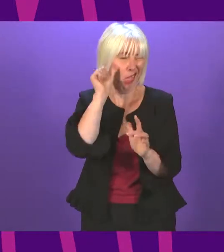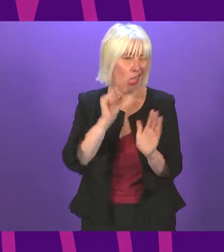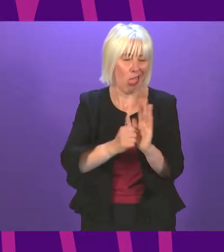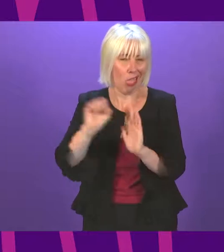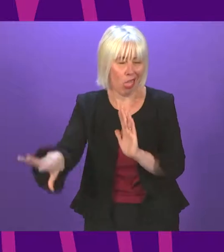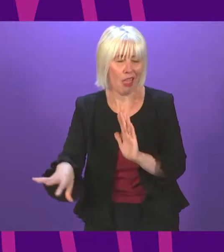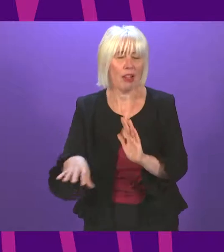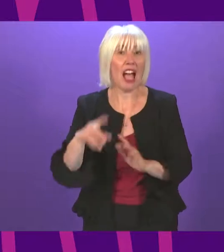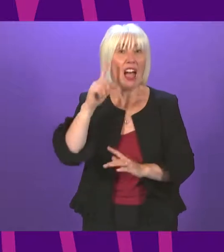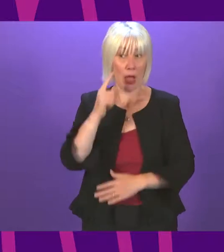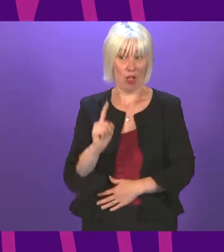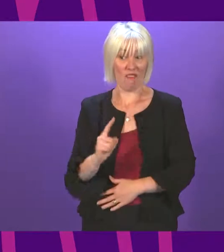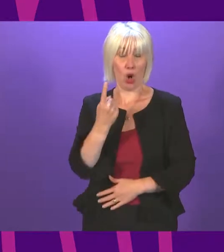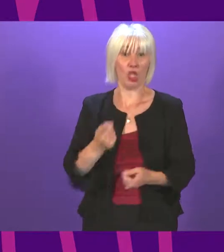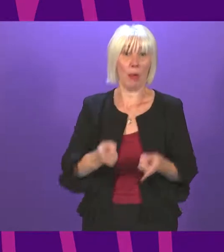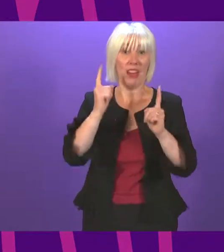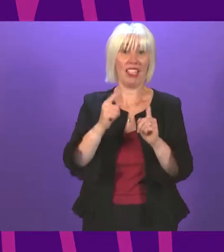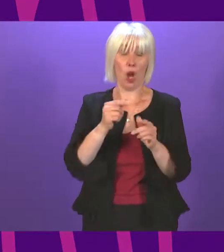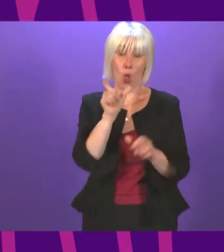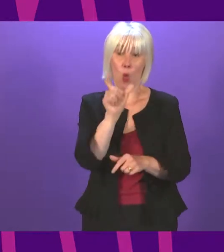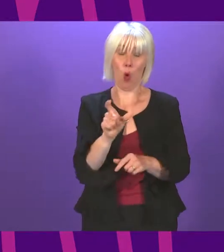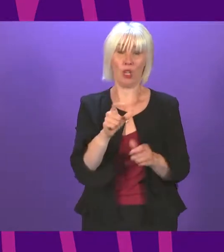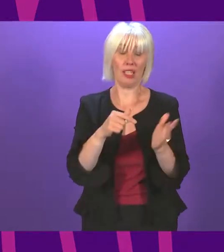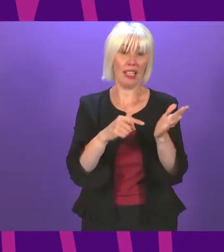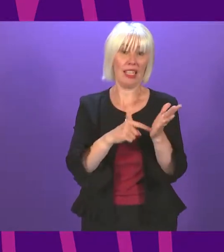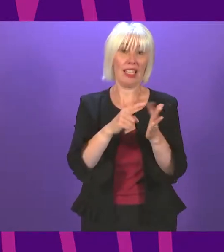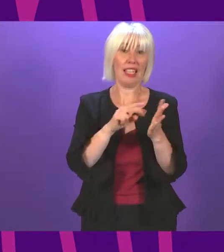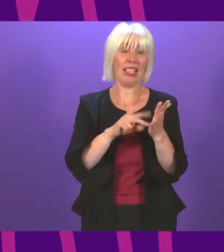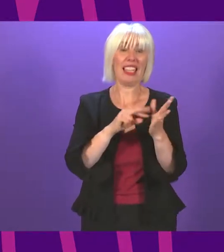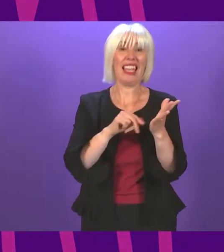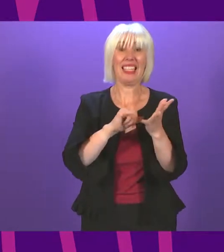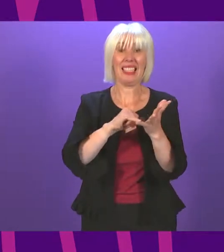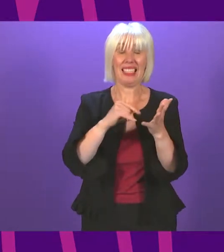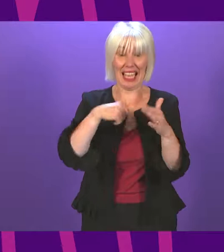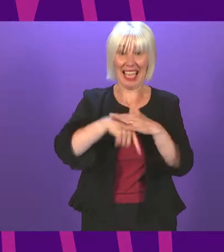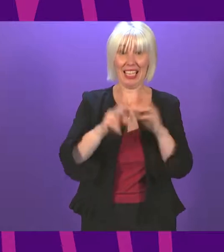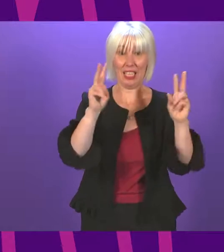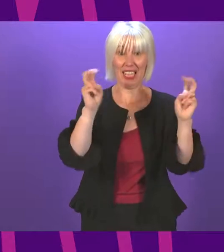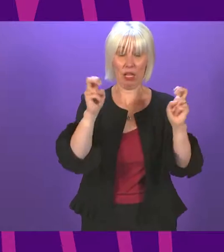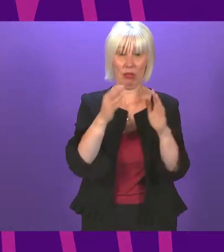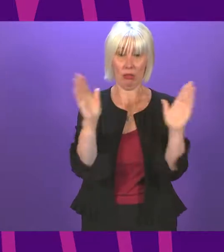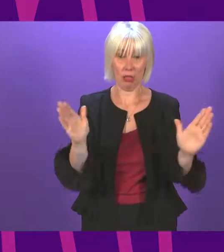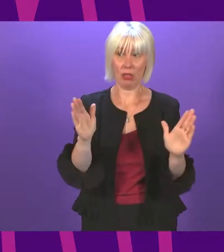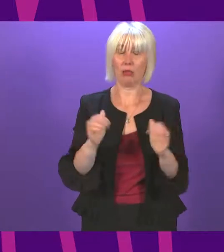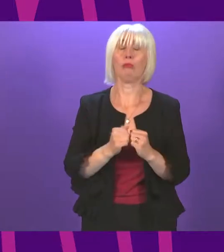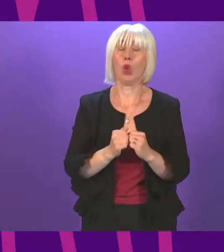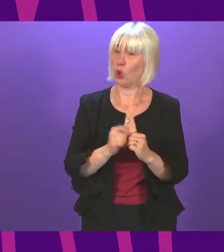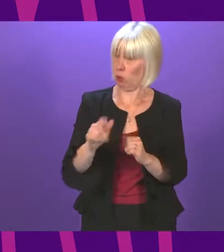tenants in their job title. And he'll be responsible for delivering the most ambitious tenants' rights agenda seen anywhere on these islands for